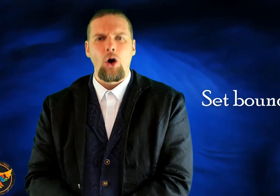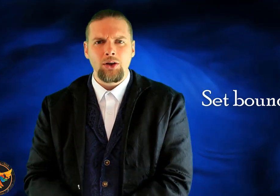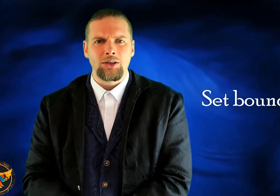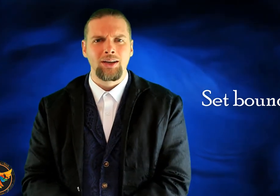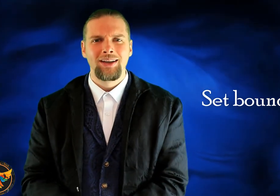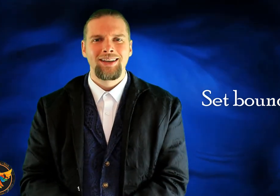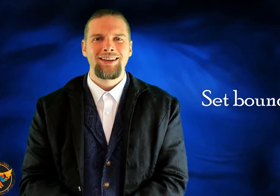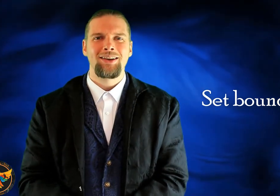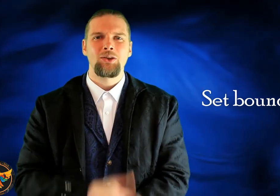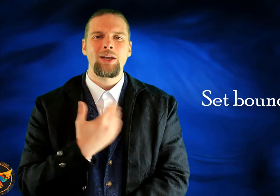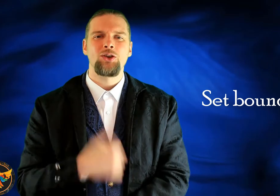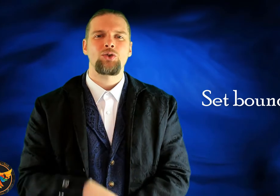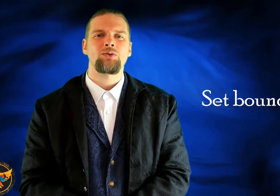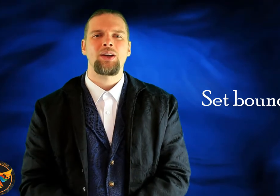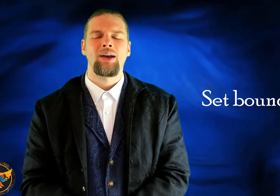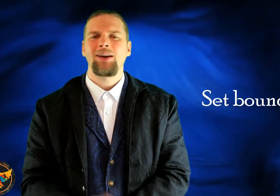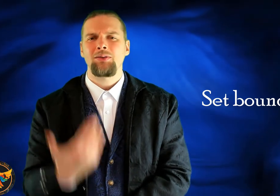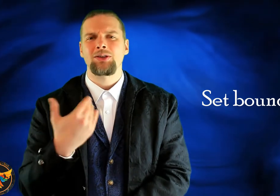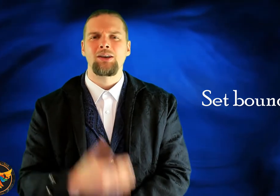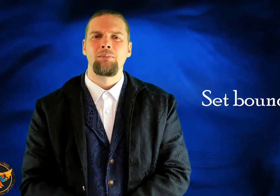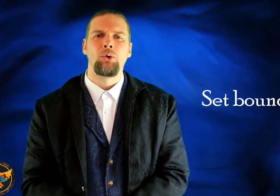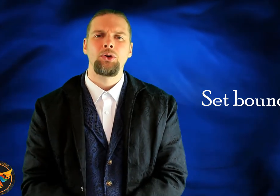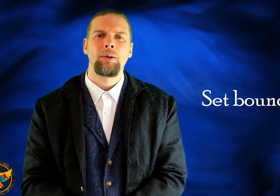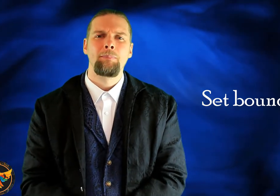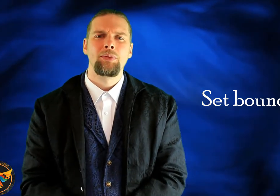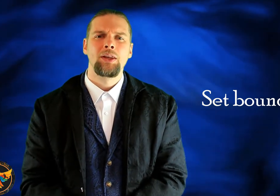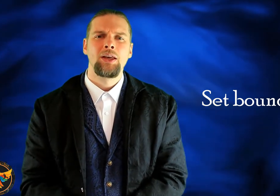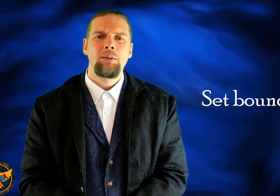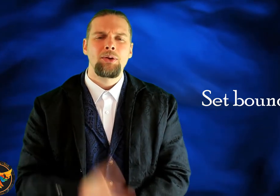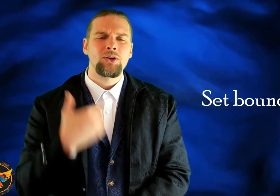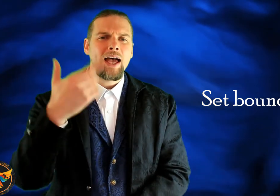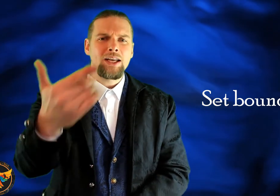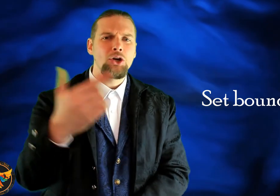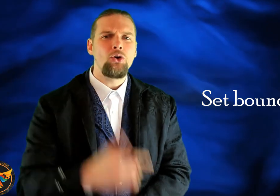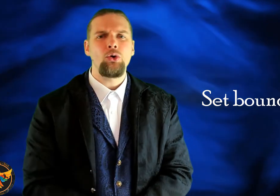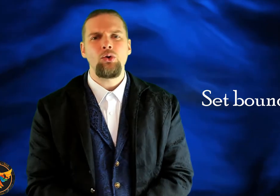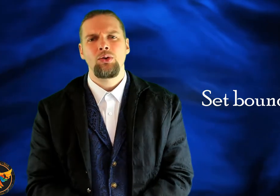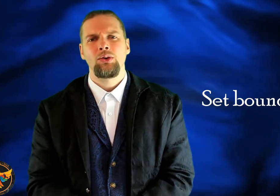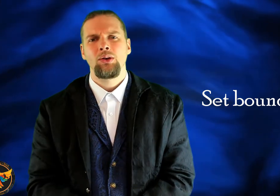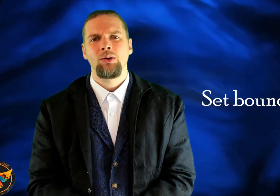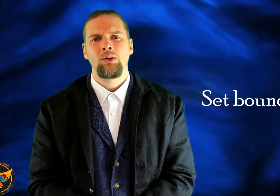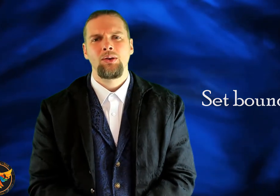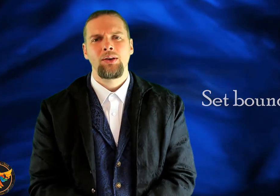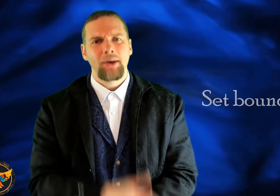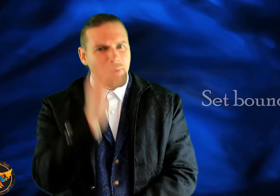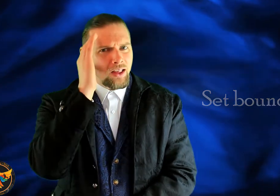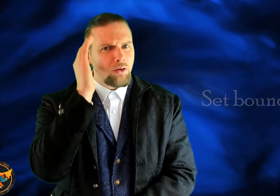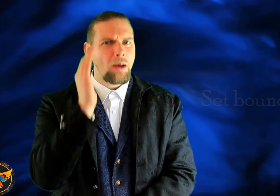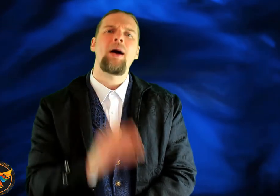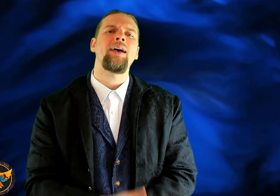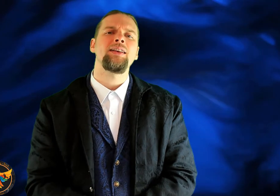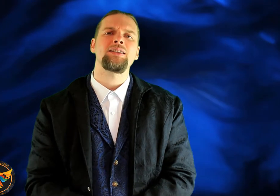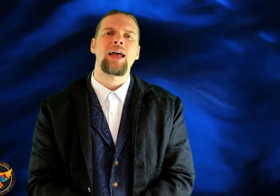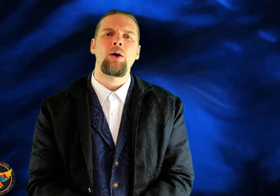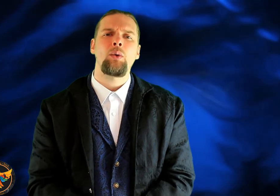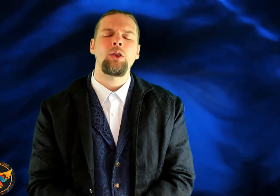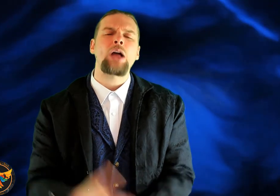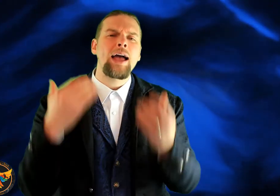odd, you know, in the way you dress right now. I'd have to take it on board. Because I know, and I'm clear in my mind as how I will look, I